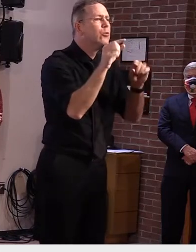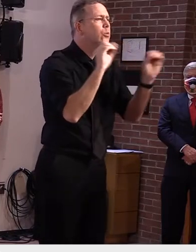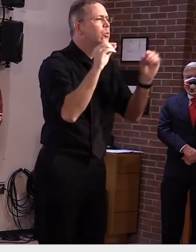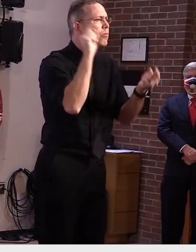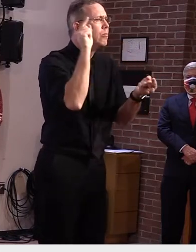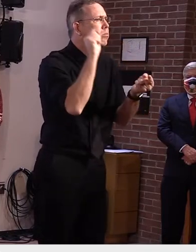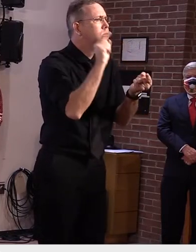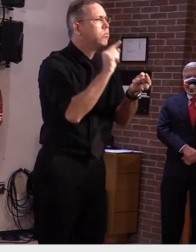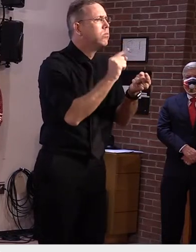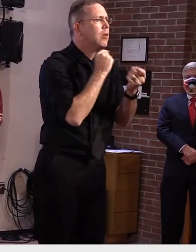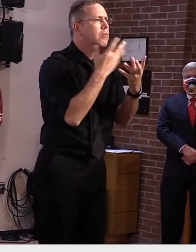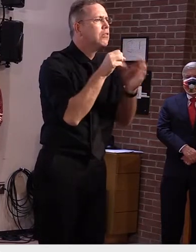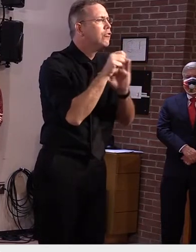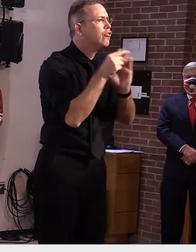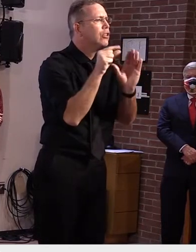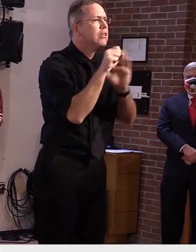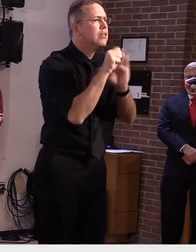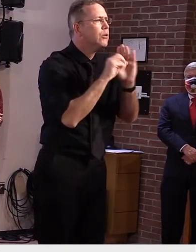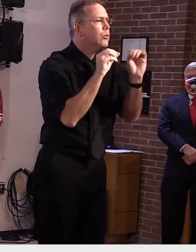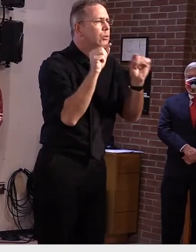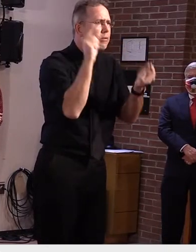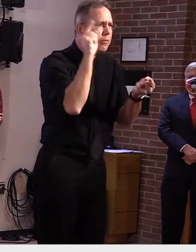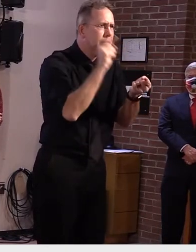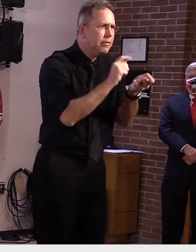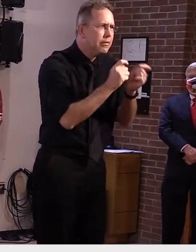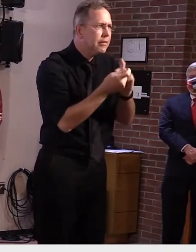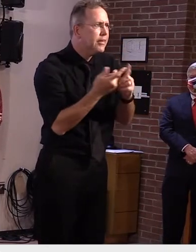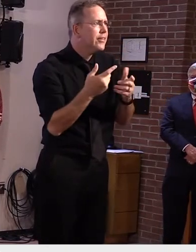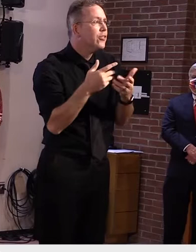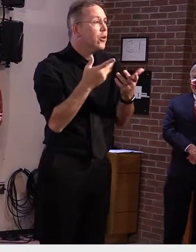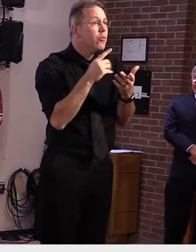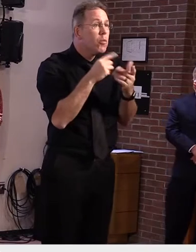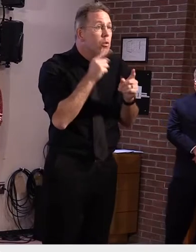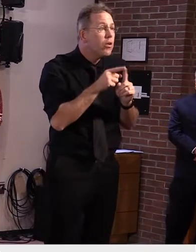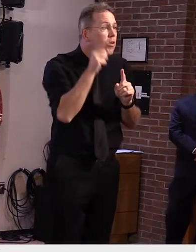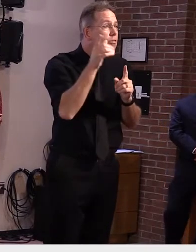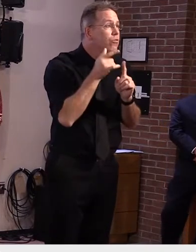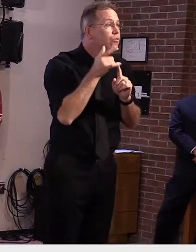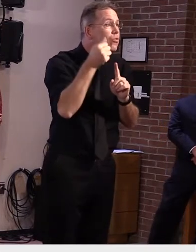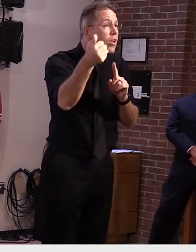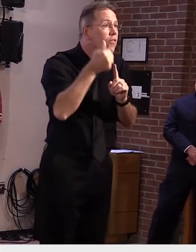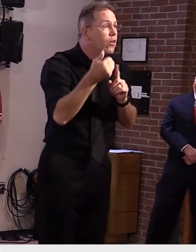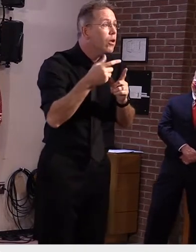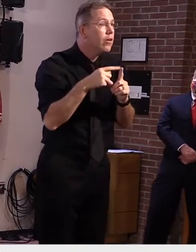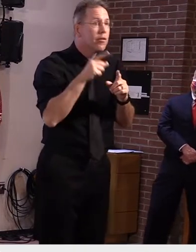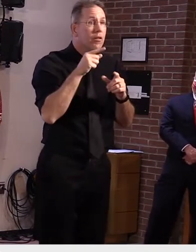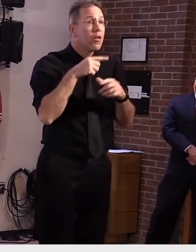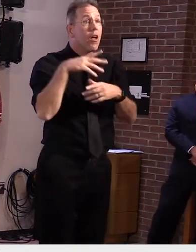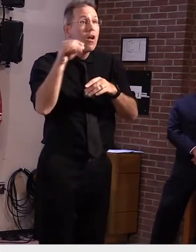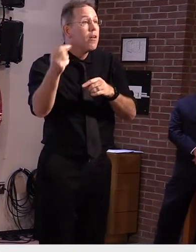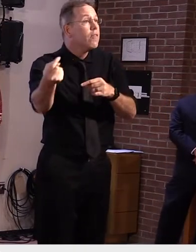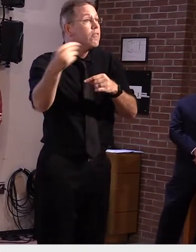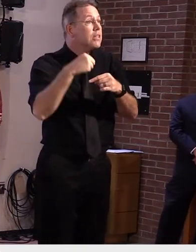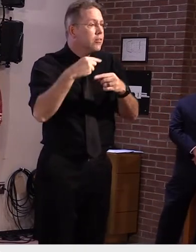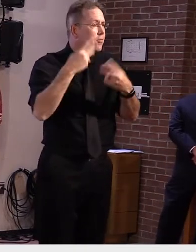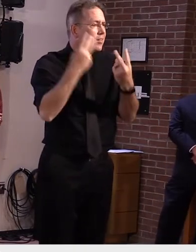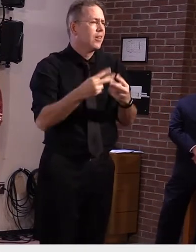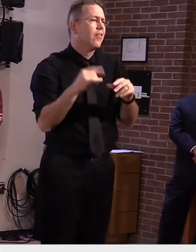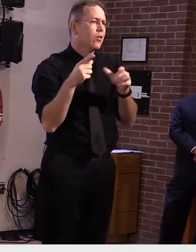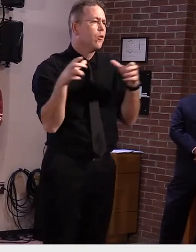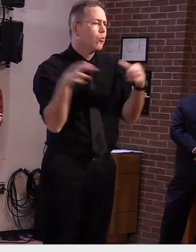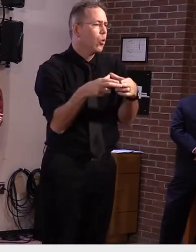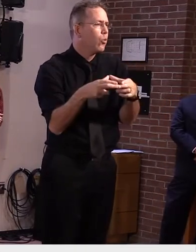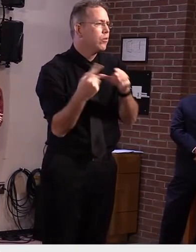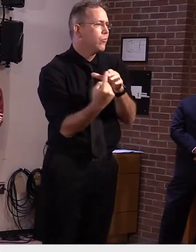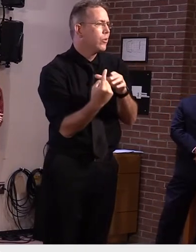do decide to leave Vermont, you likely will need to quarantine when you come back. And if you have visitors from out of state, they will need to follow